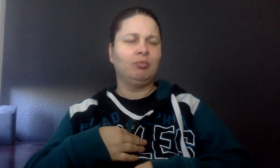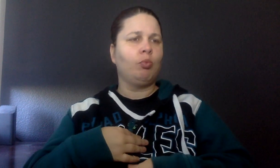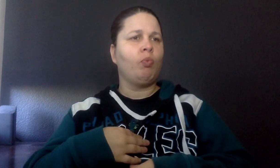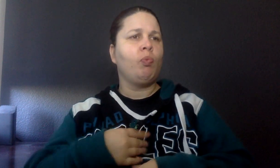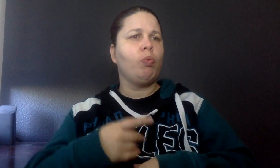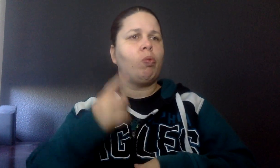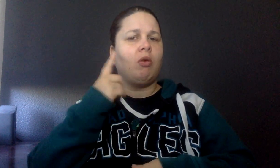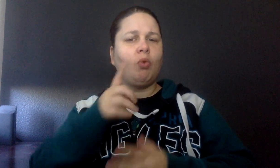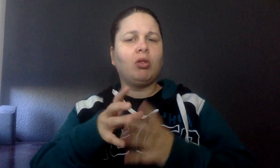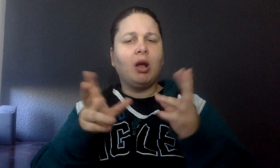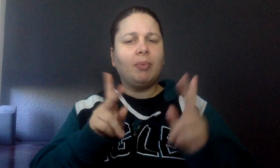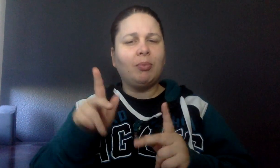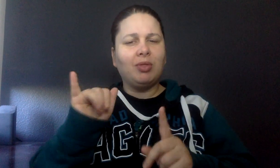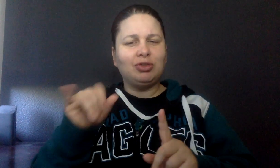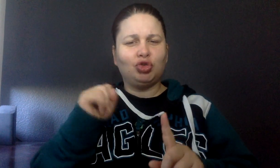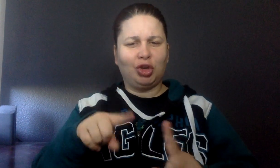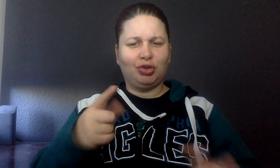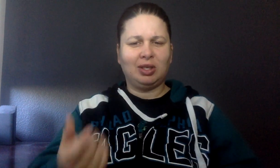by what a lot of people get triggered,